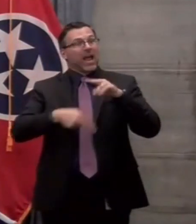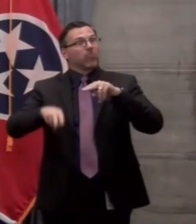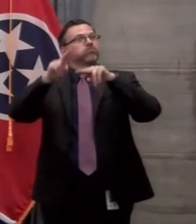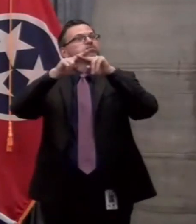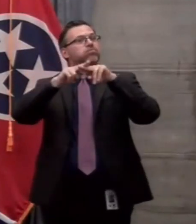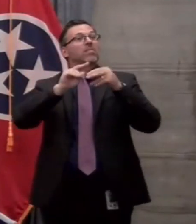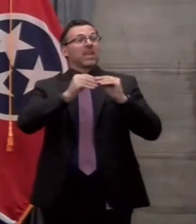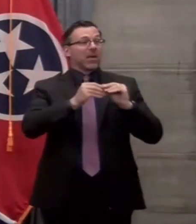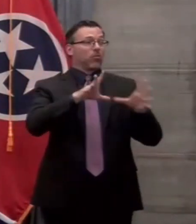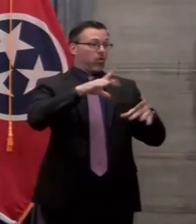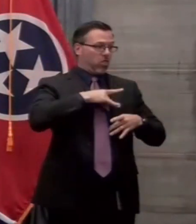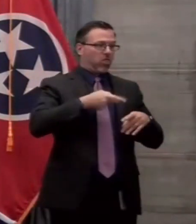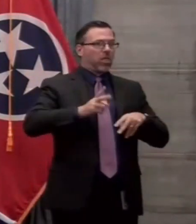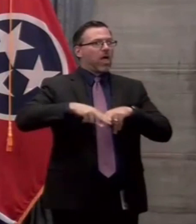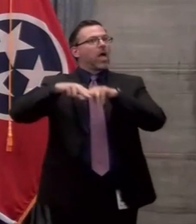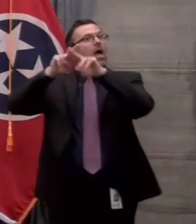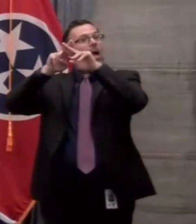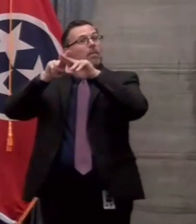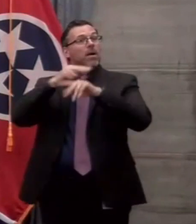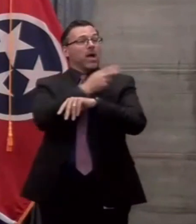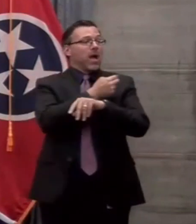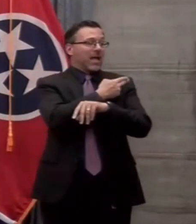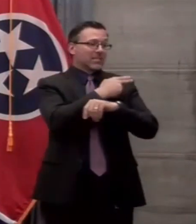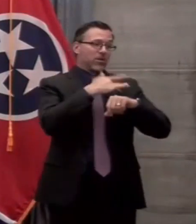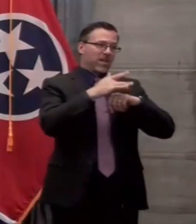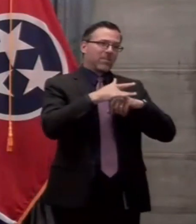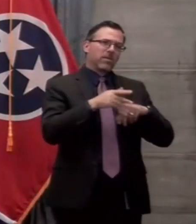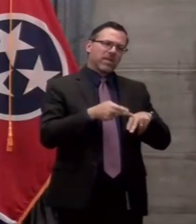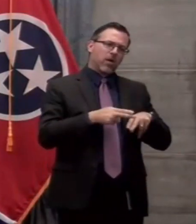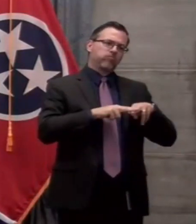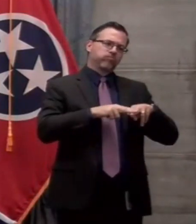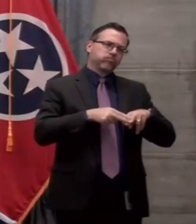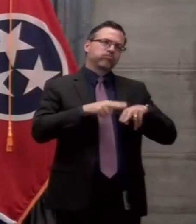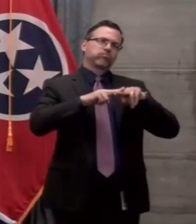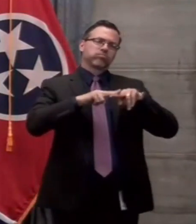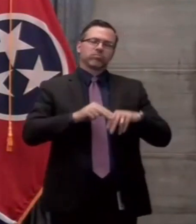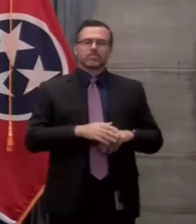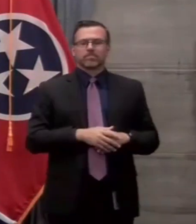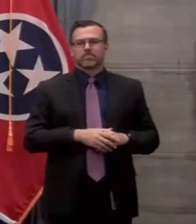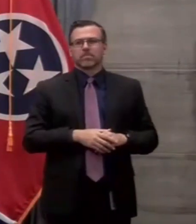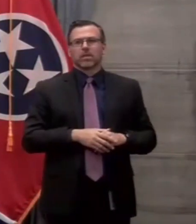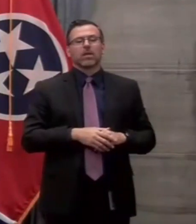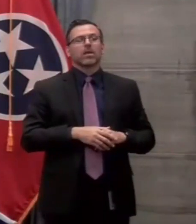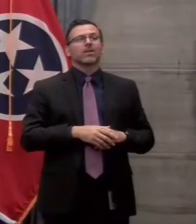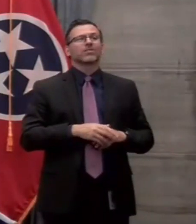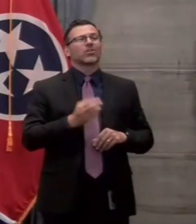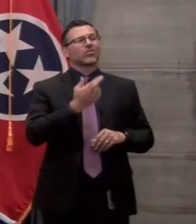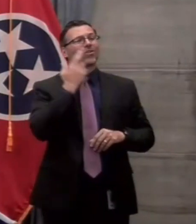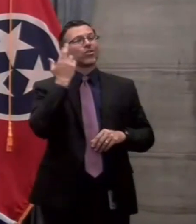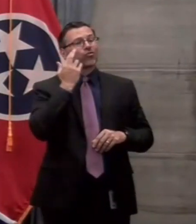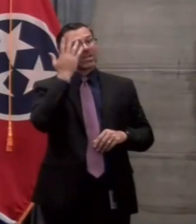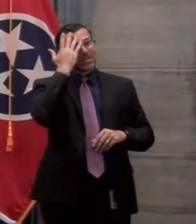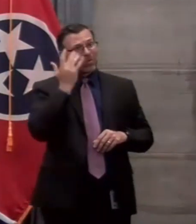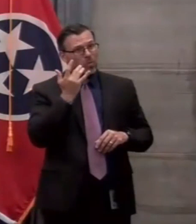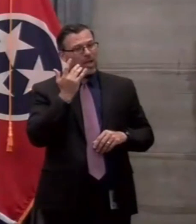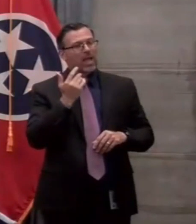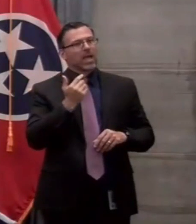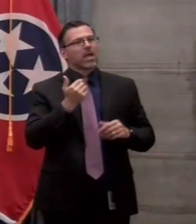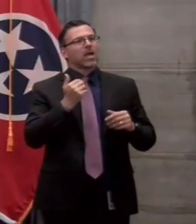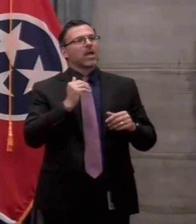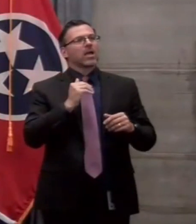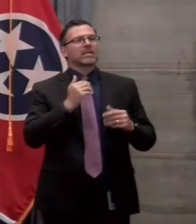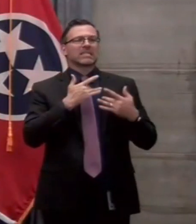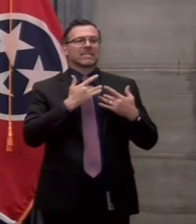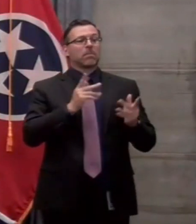count has. Our hospitalization rate is lower, and we attribute that in large part to a lower age